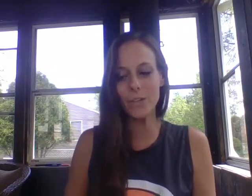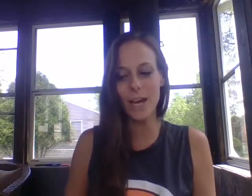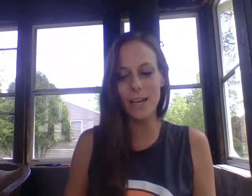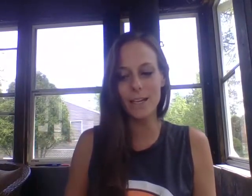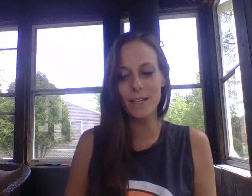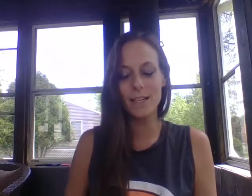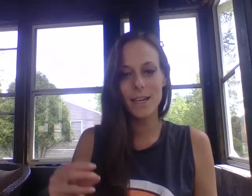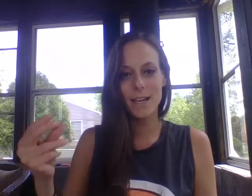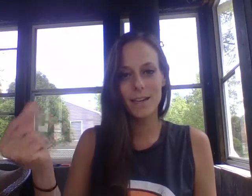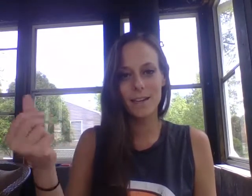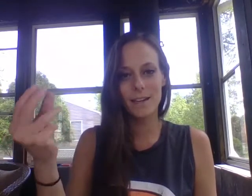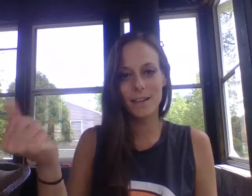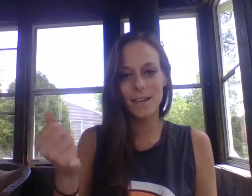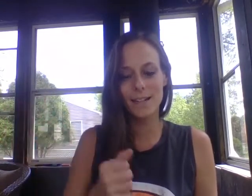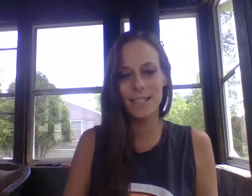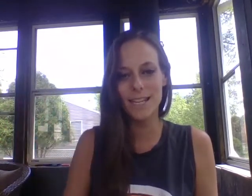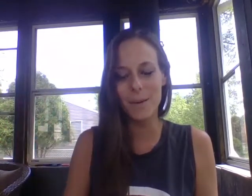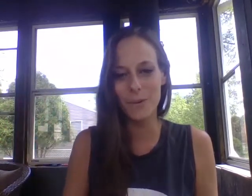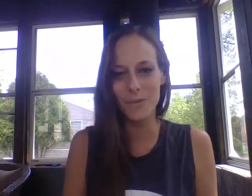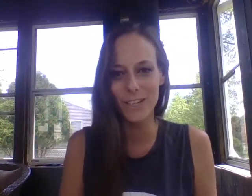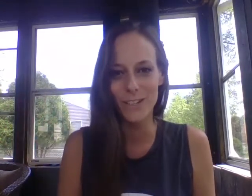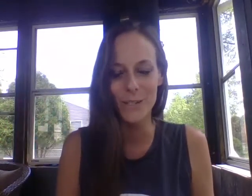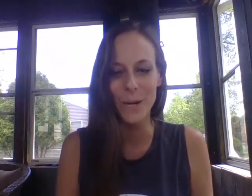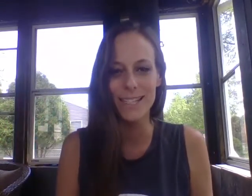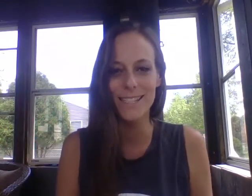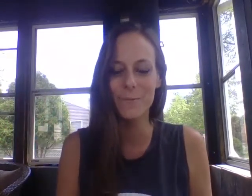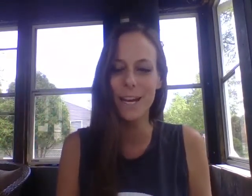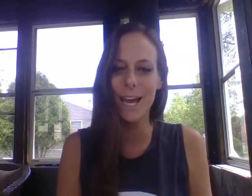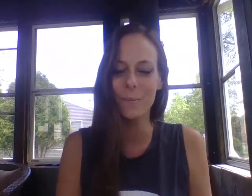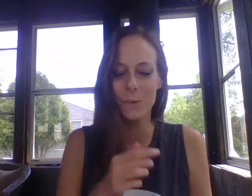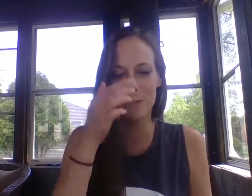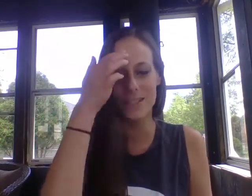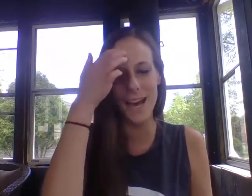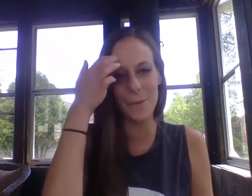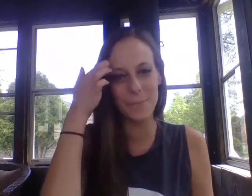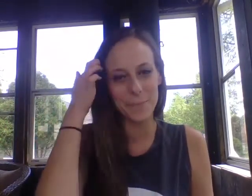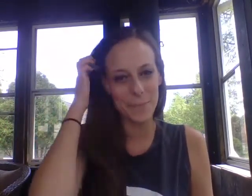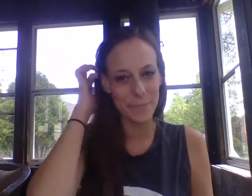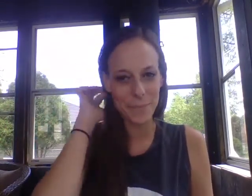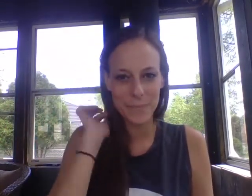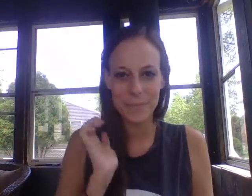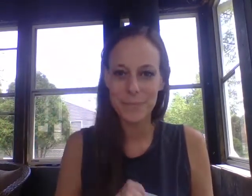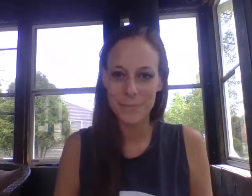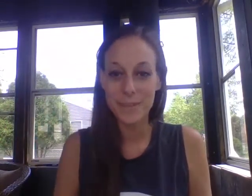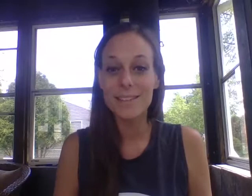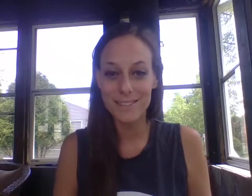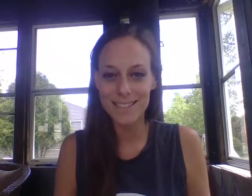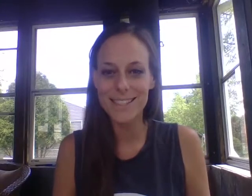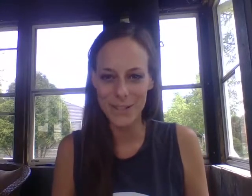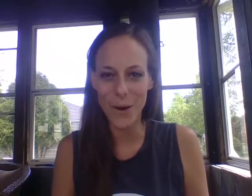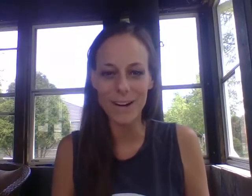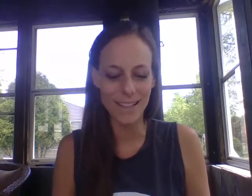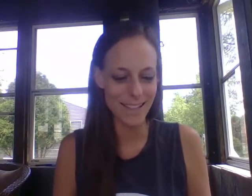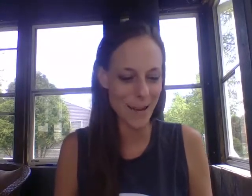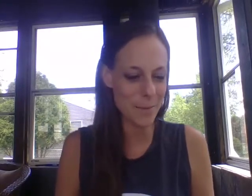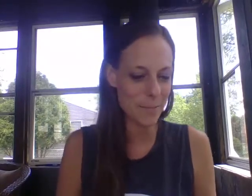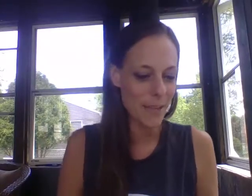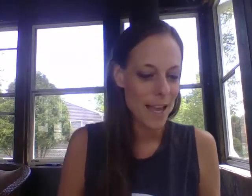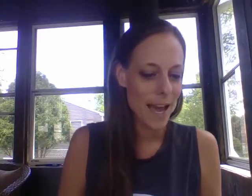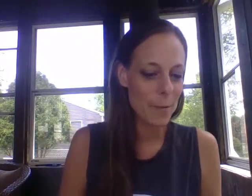leg and snap your fingers twice what animal was that dog yep how